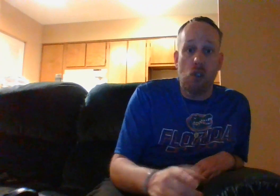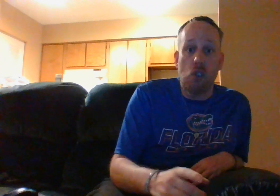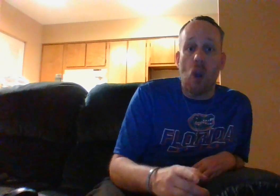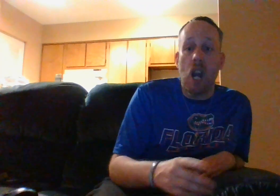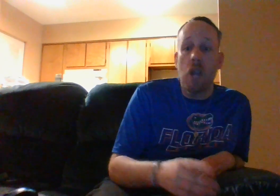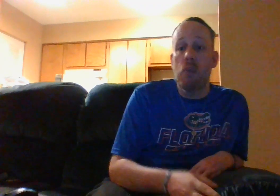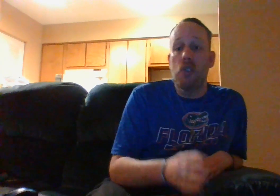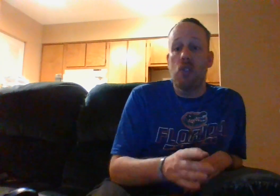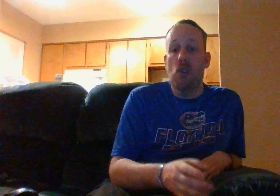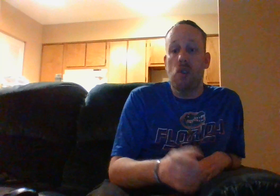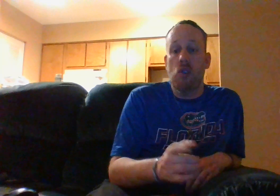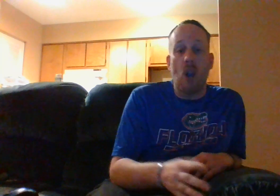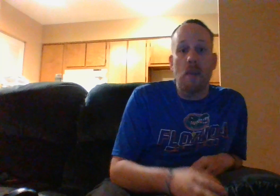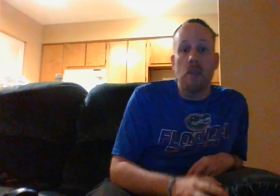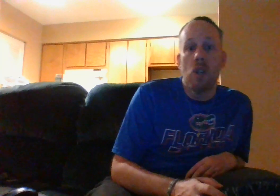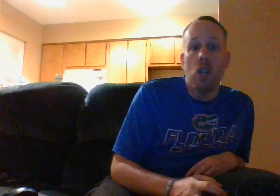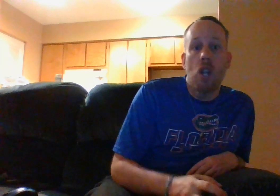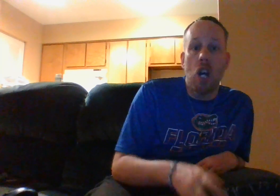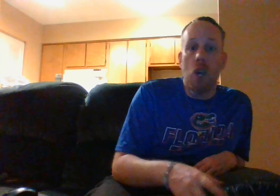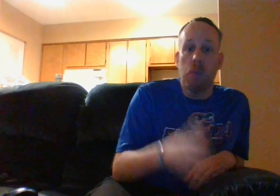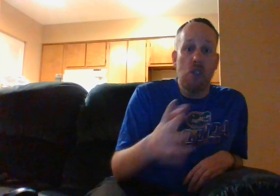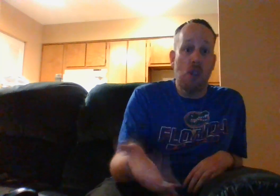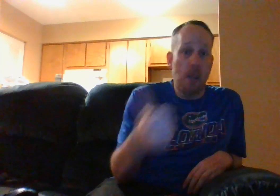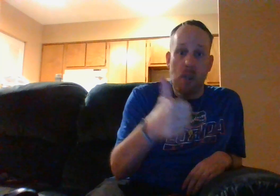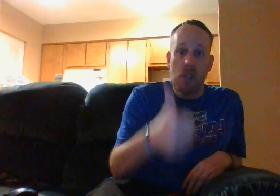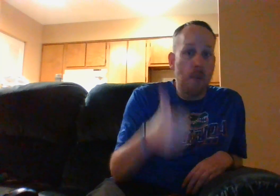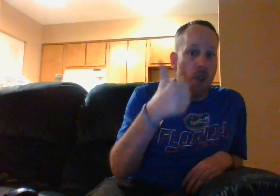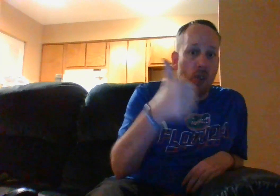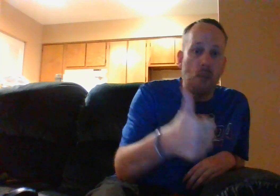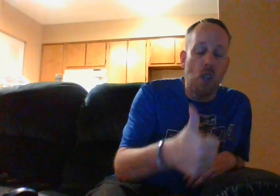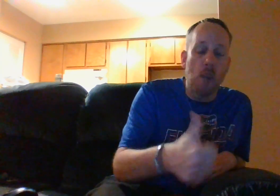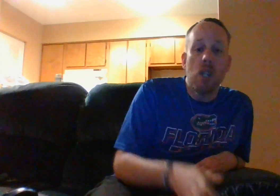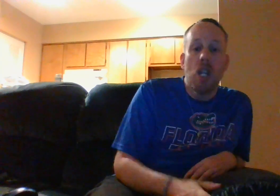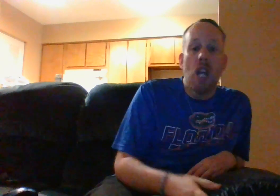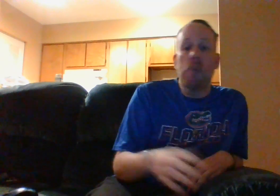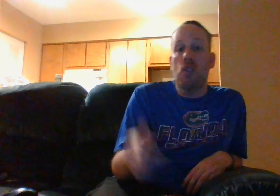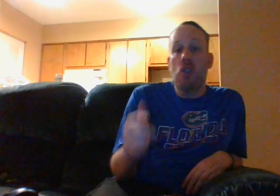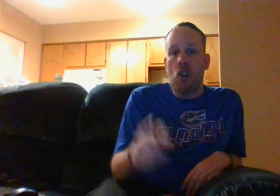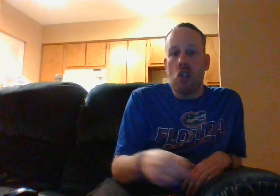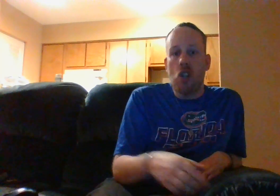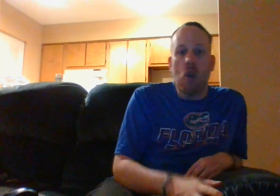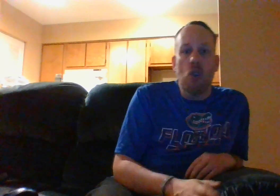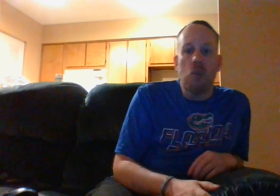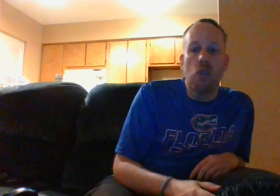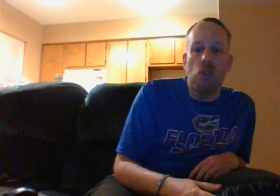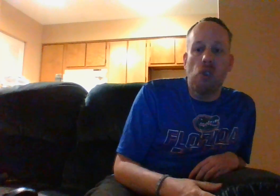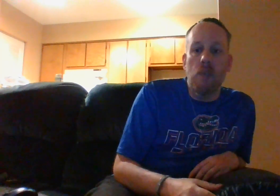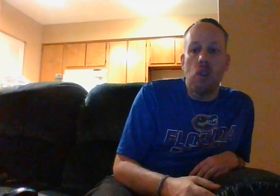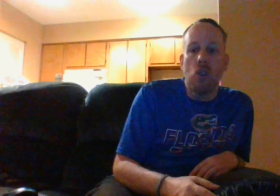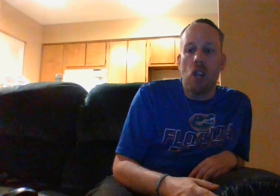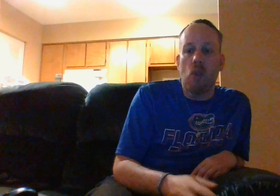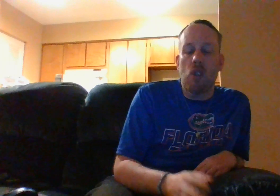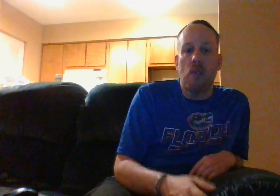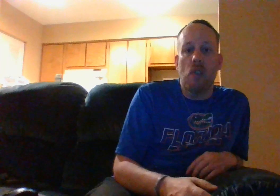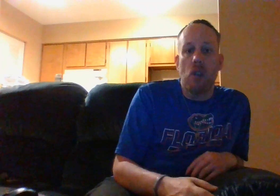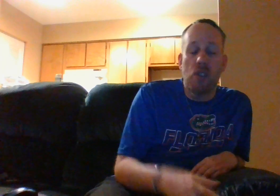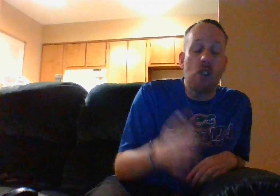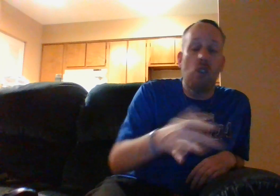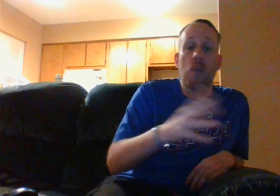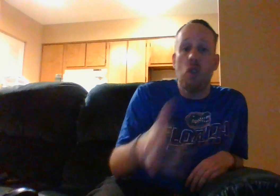subscribe please consider subscribing uh please hit the like button give me a thumbs up and please hit the notification about all sponsors inside you you guys watch one uh that's just let